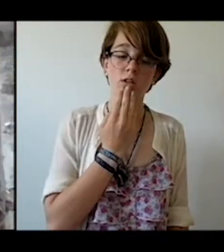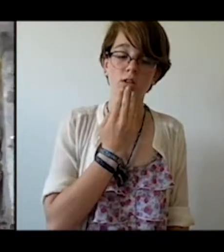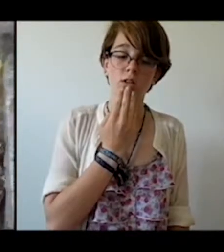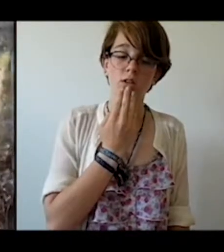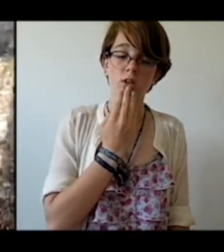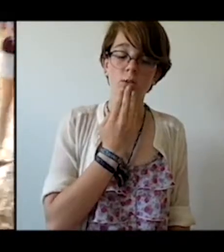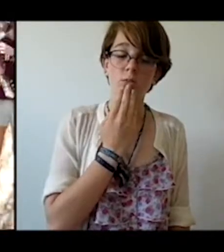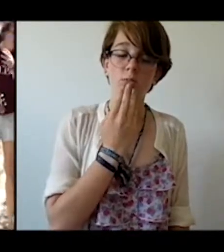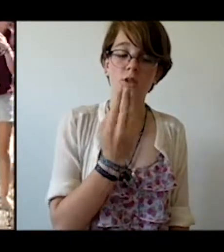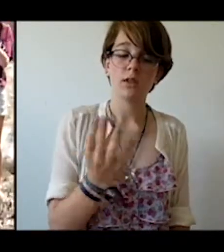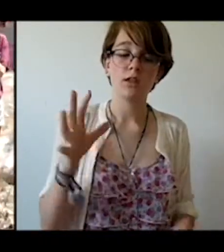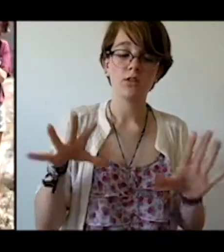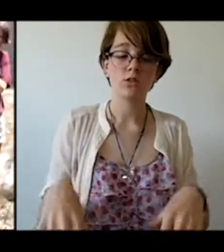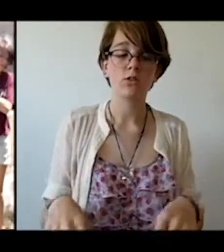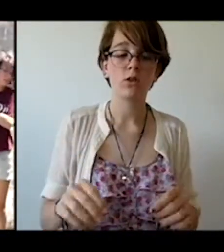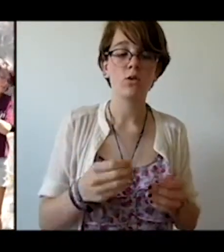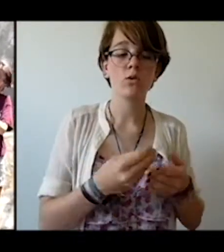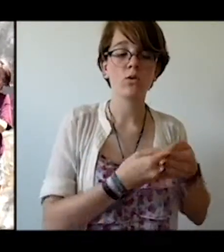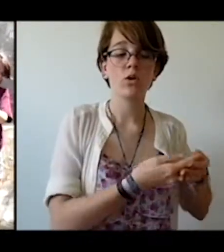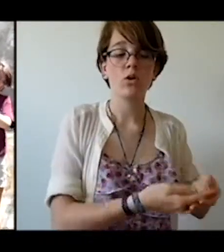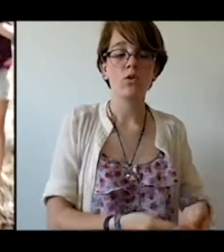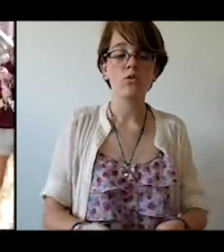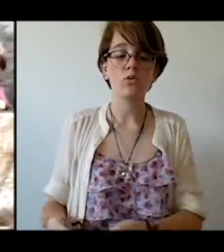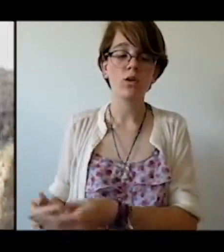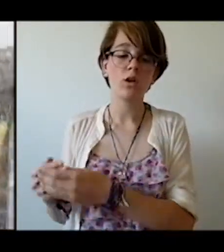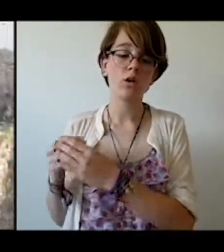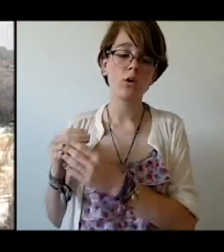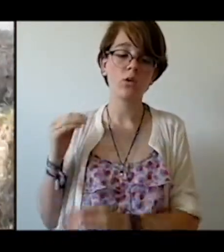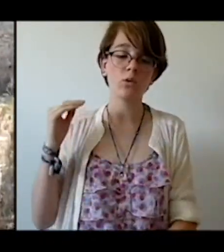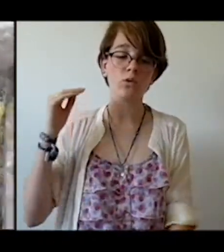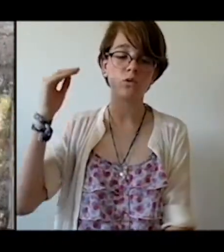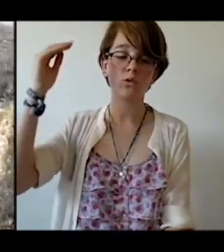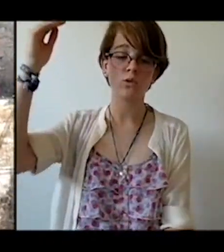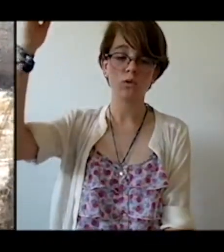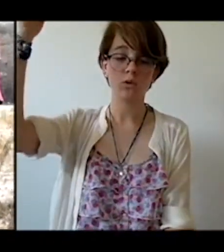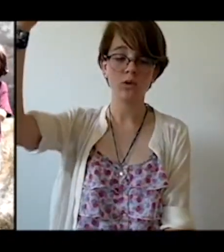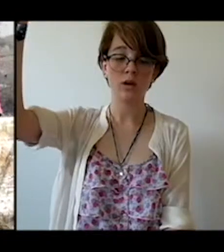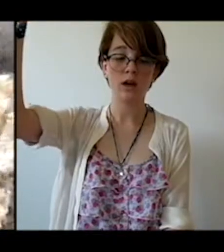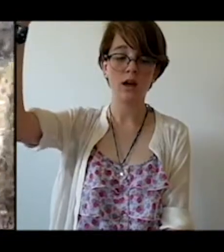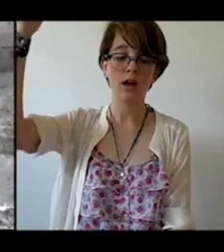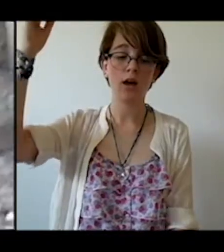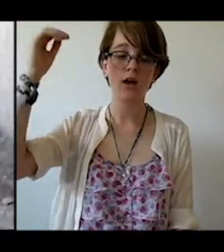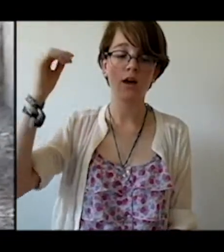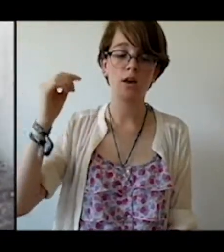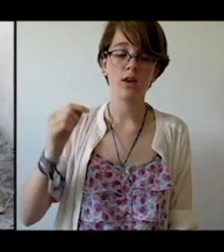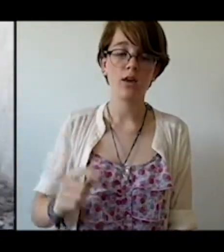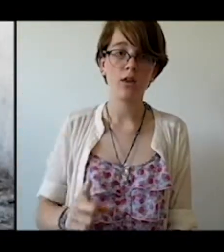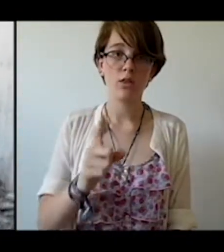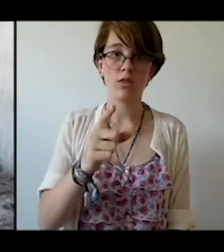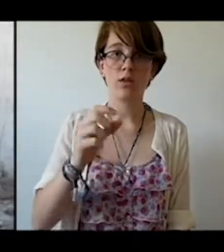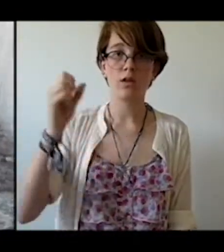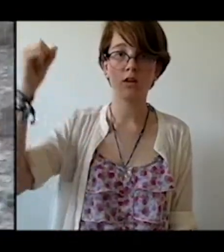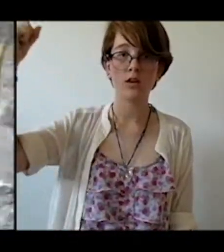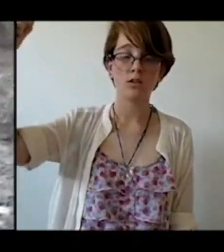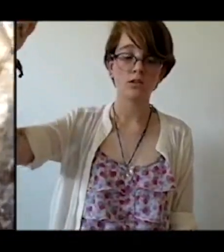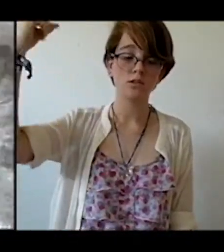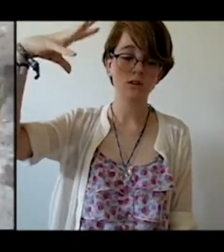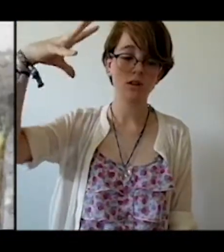Please don't float too high The sun